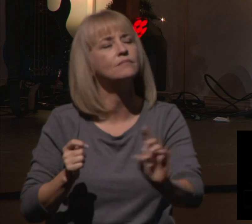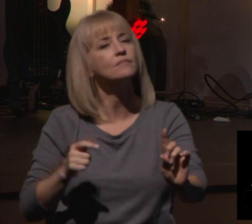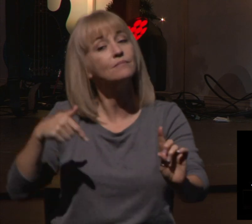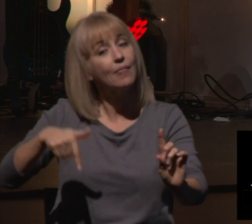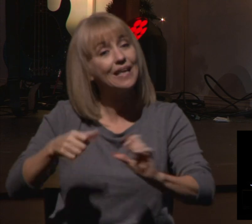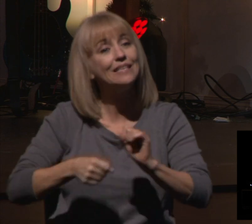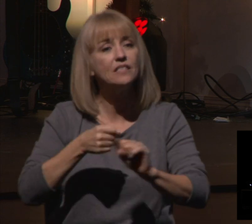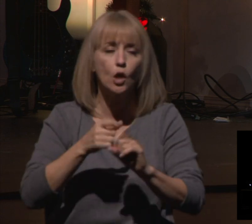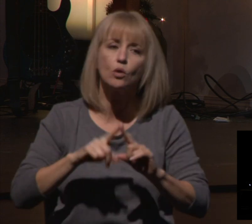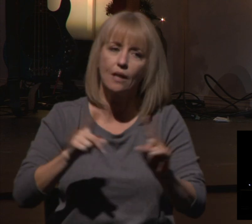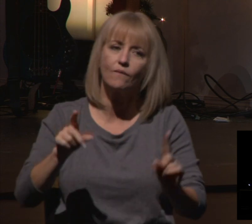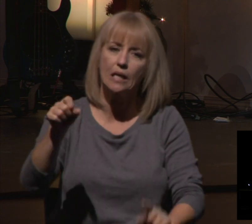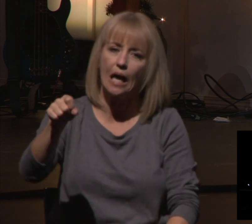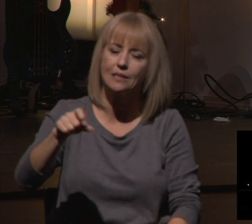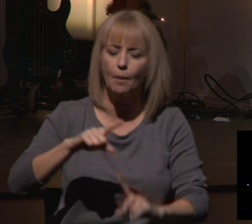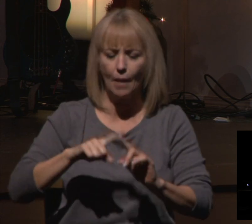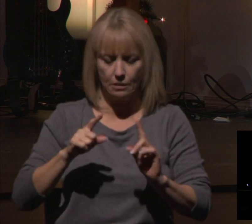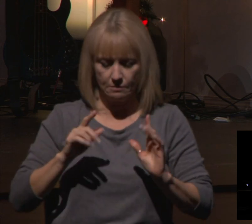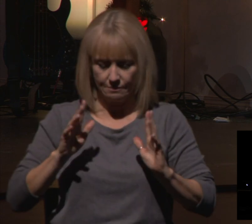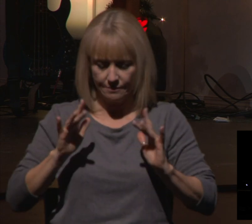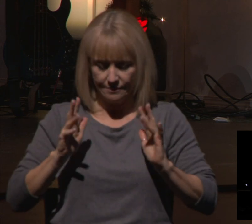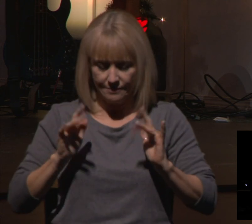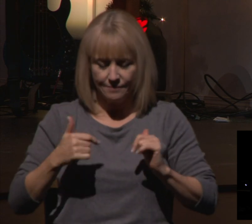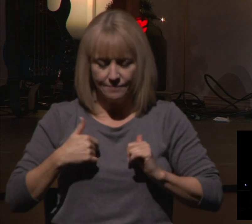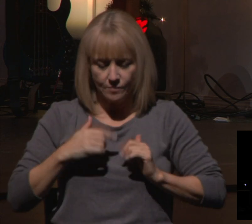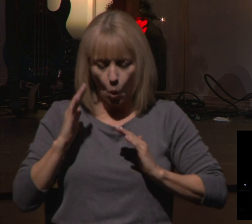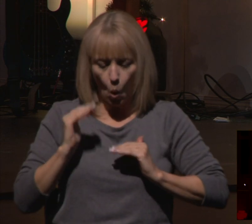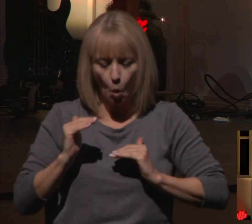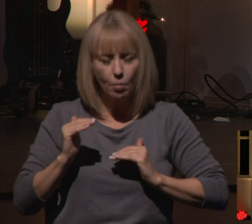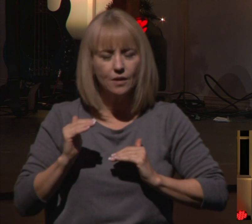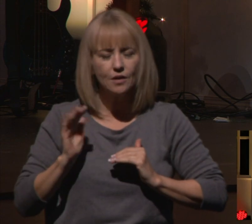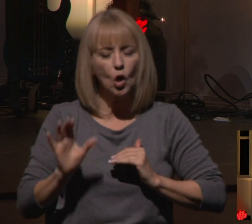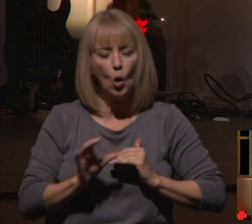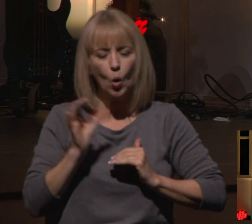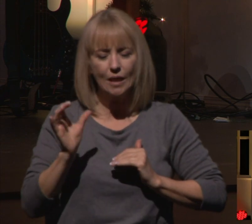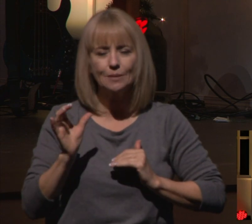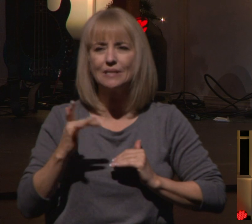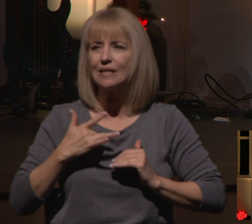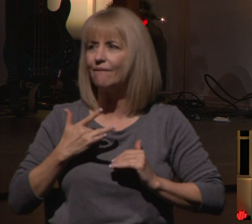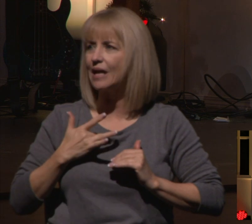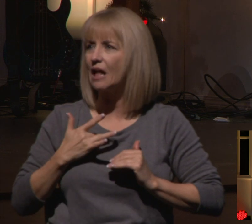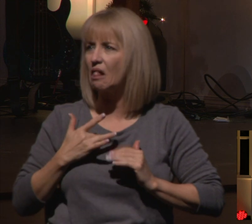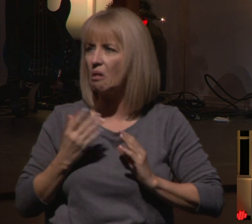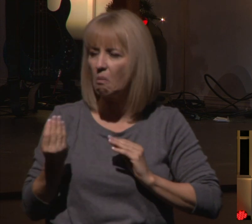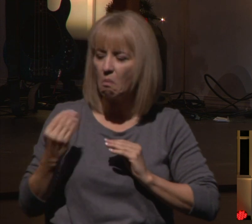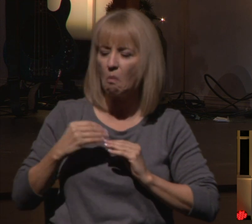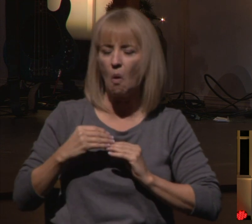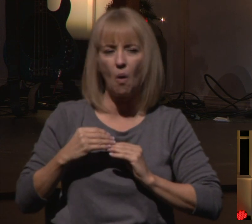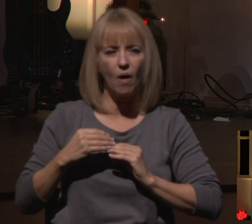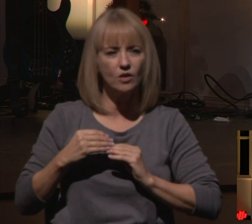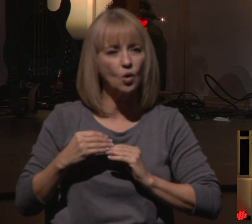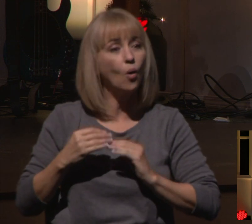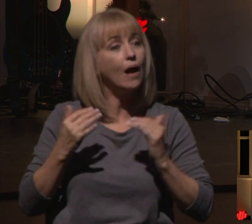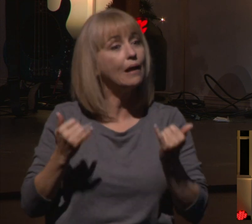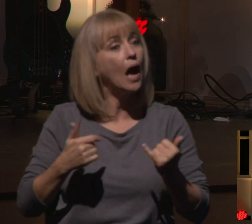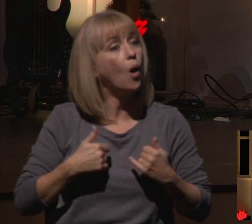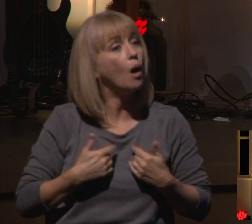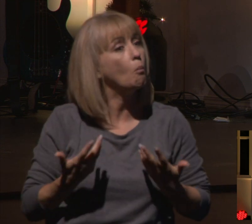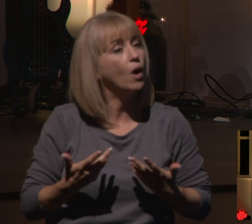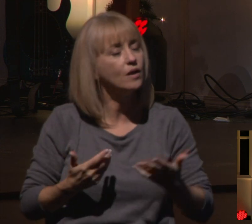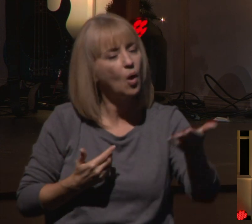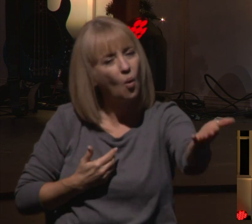hope is that Christmas brings a little bit of that back. And so I want to welcome you guys home to Harvester Christian Church this Christmas.